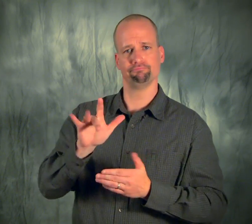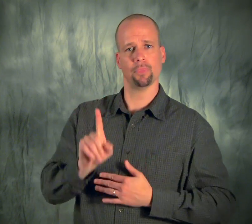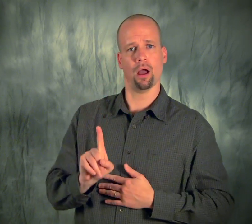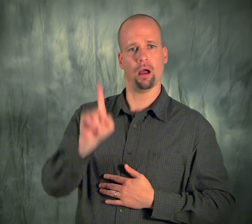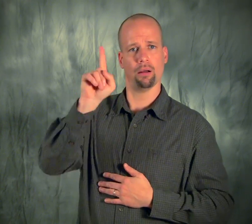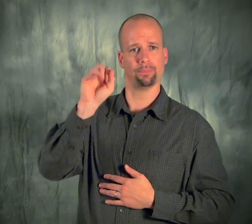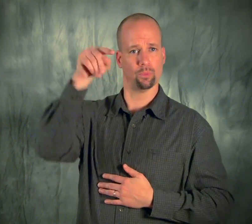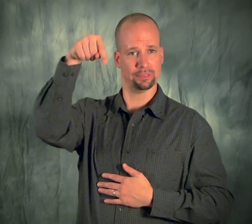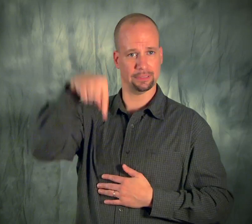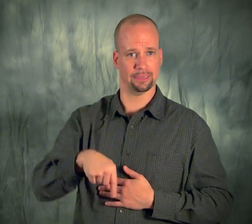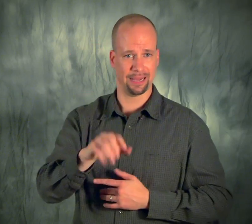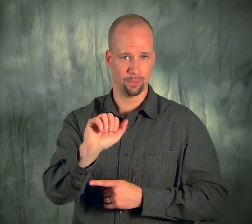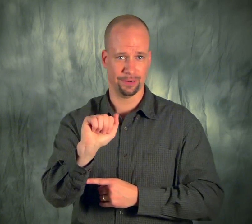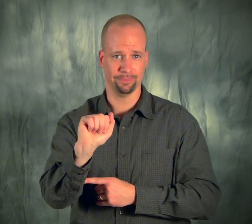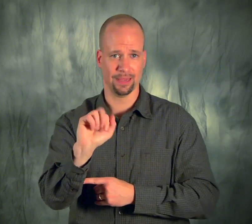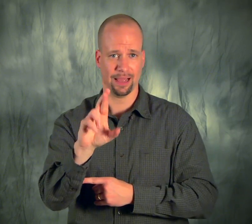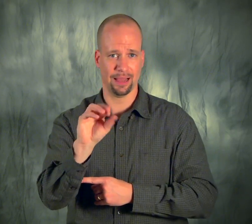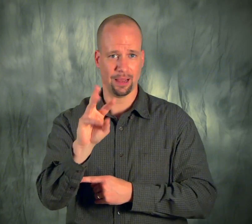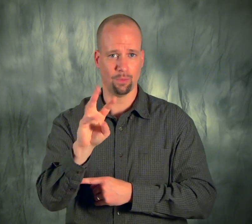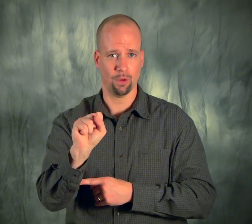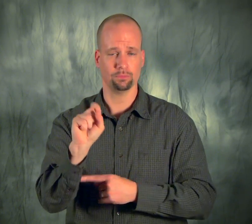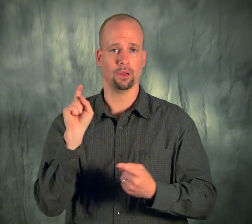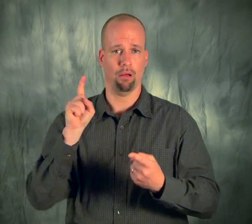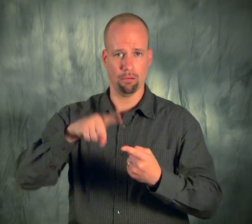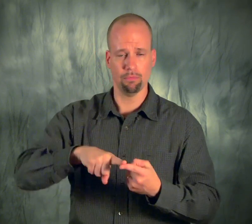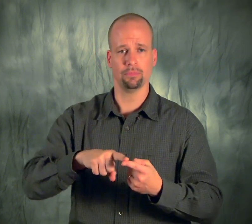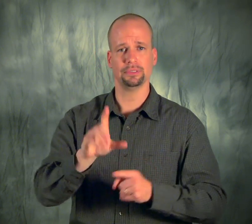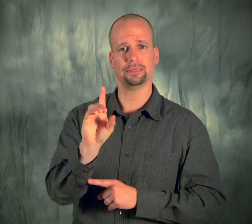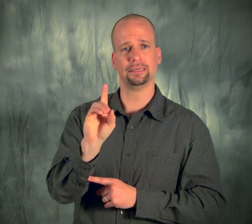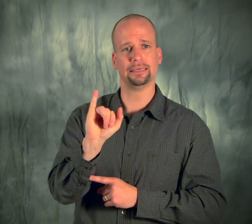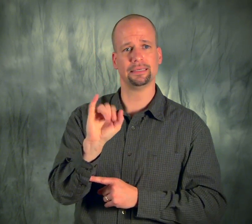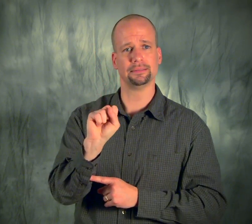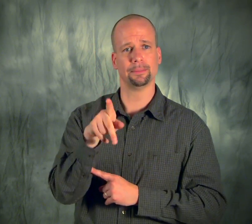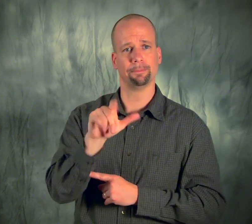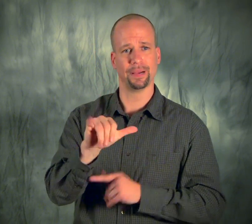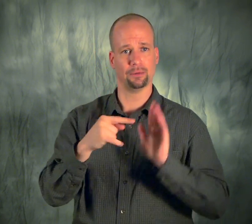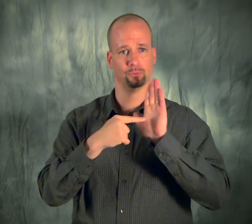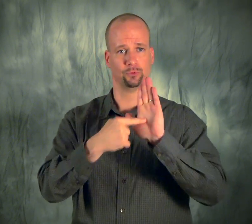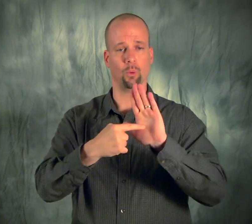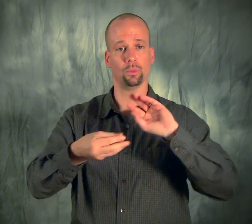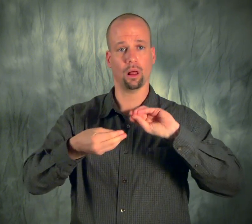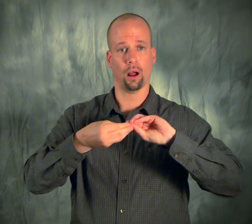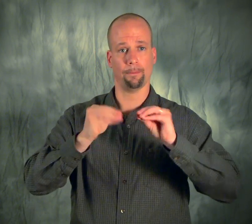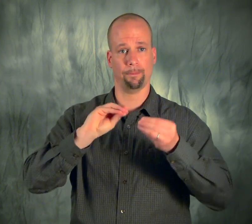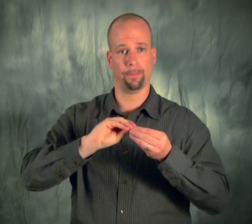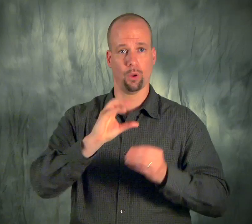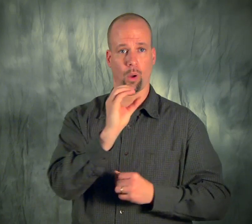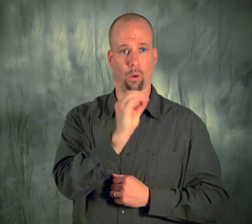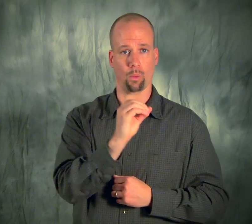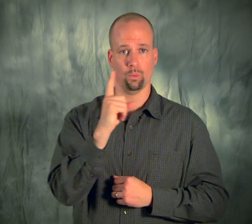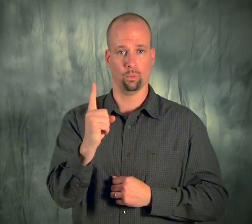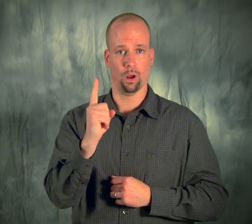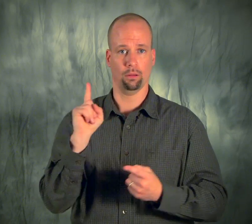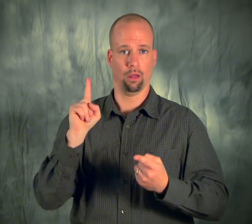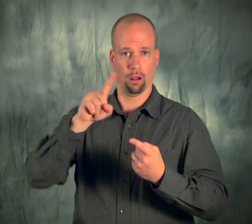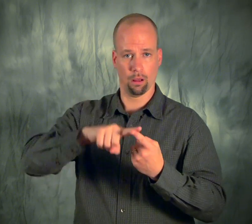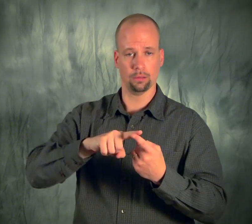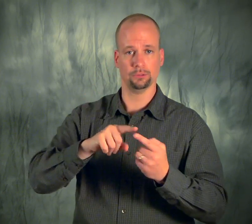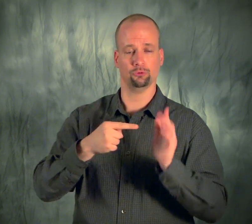To do this, simply use the upper down arrows when the display says 01 until